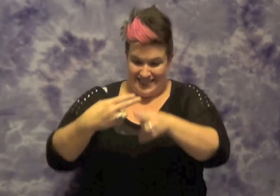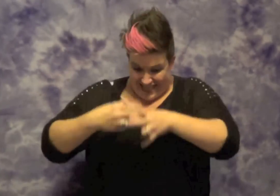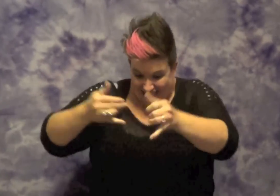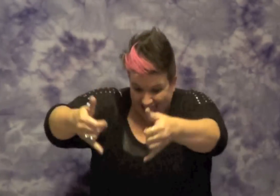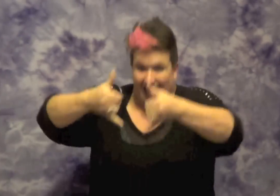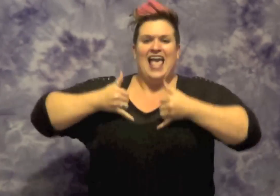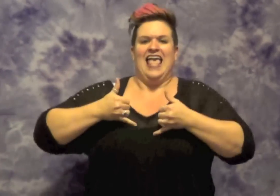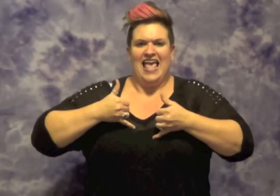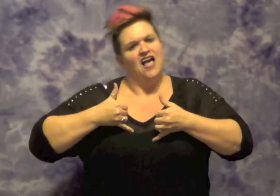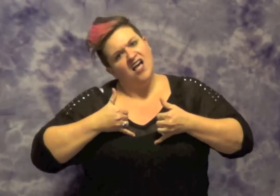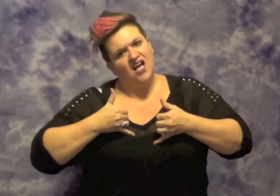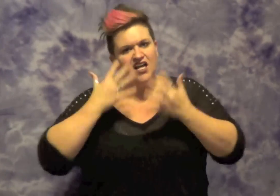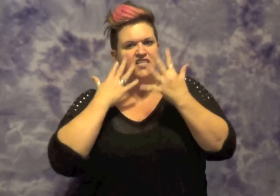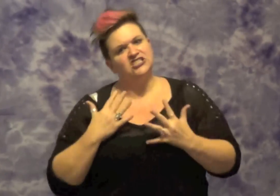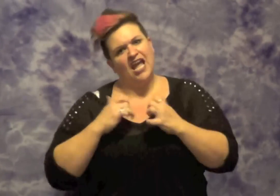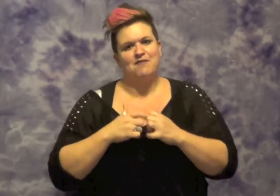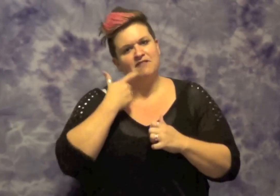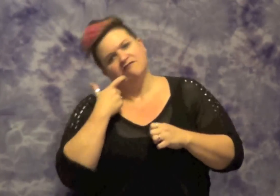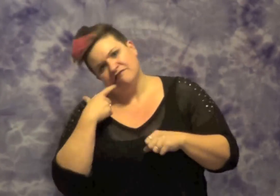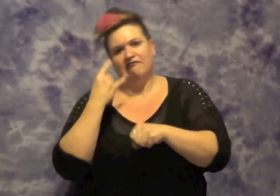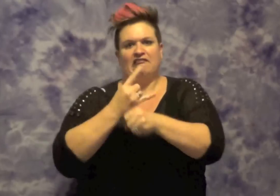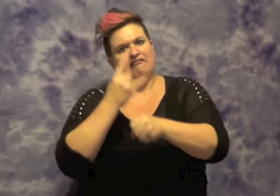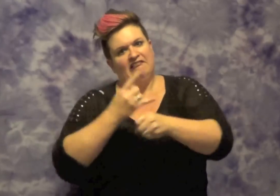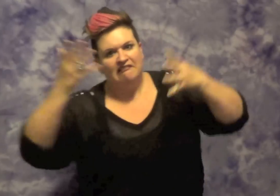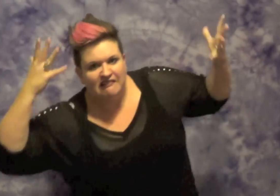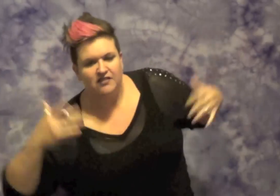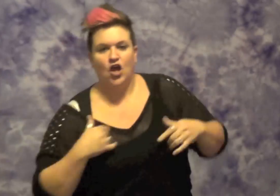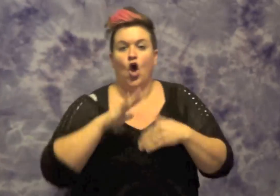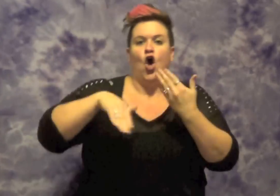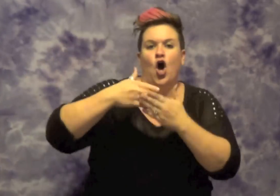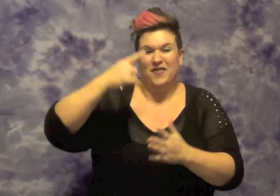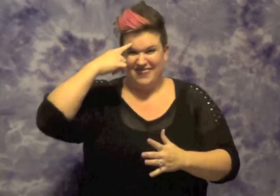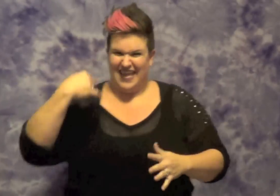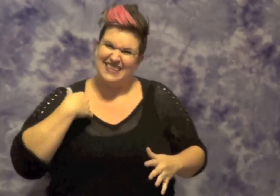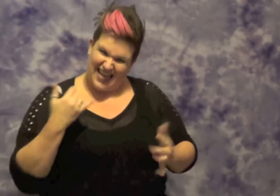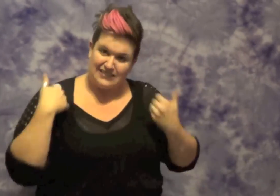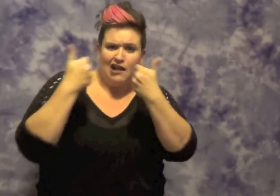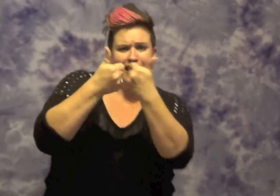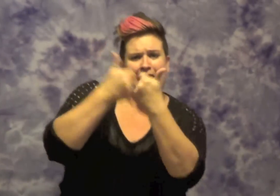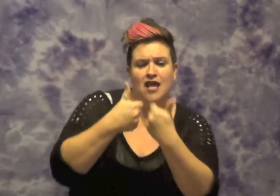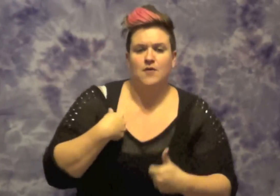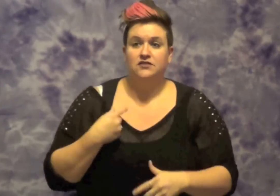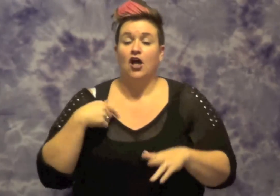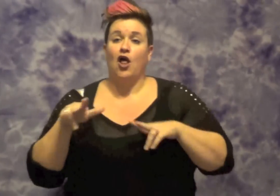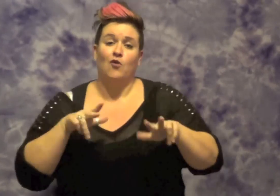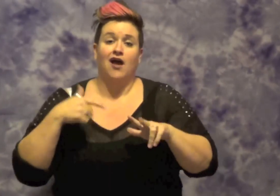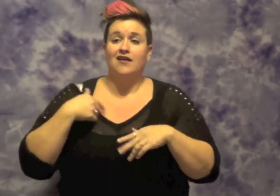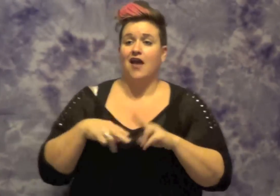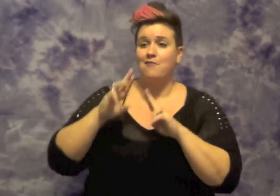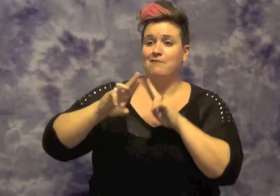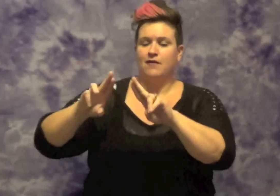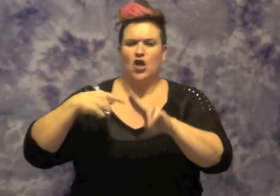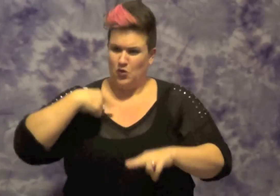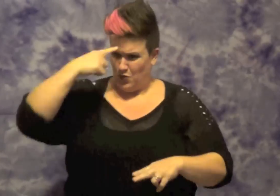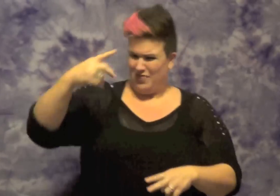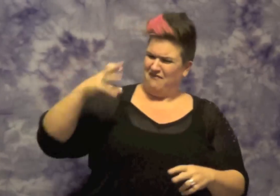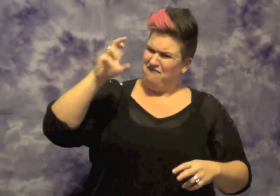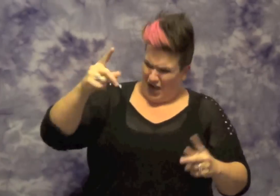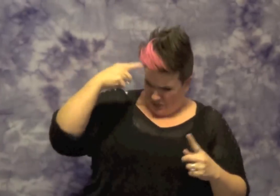on the wall of shame. You fags think it's all a game, till I walk a flock of flames. Awful planking, tell me what in the fuck are you thinking? Little gay looking